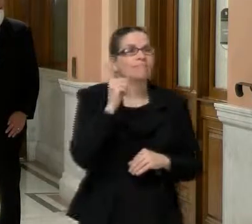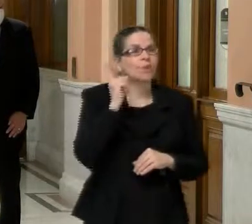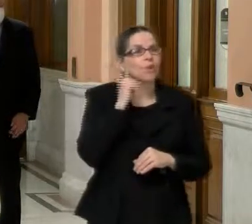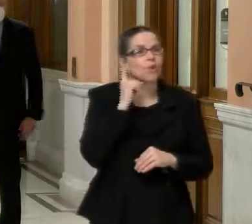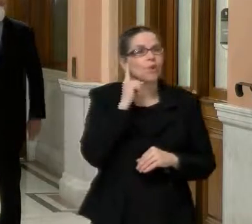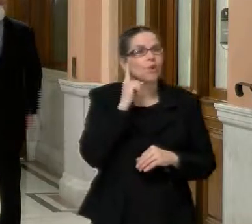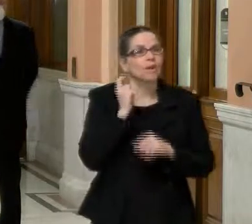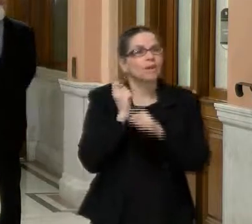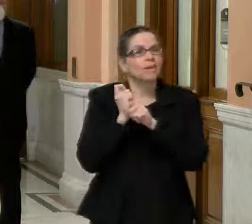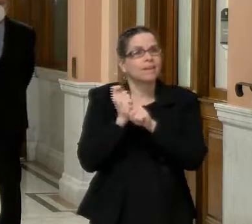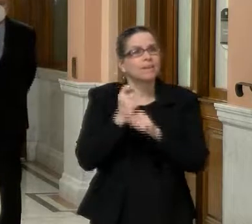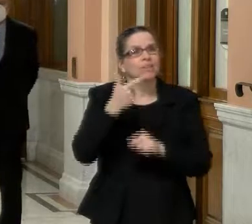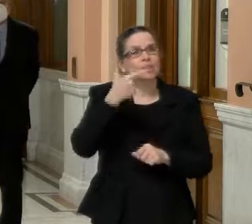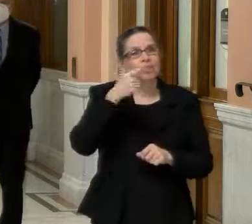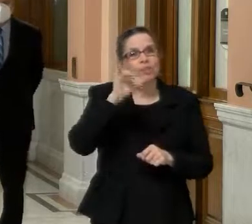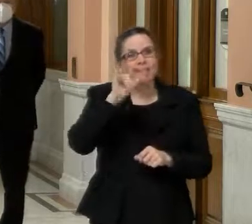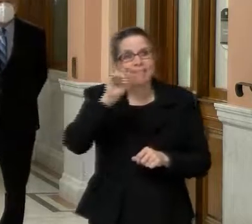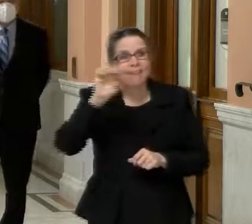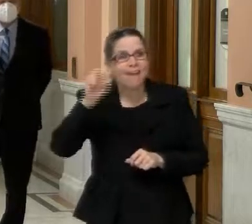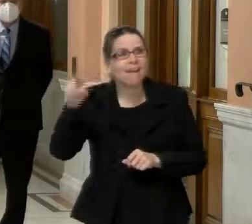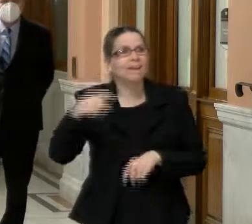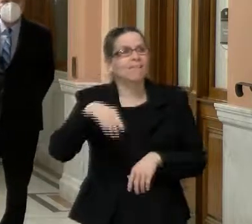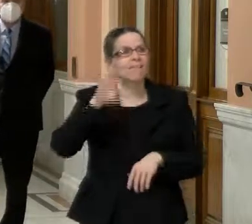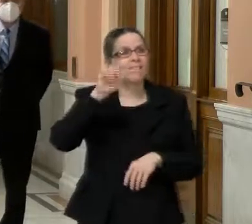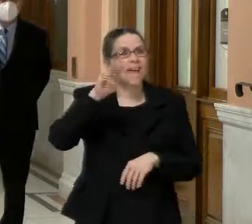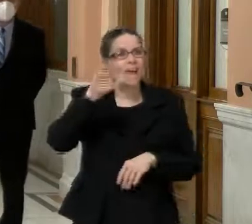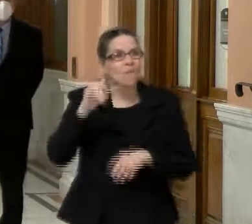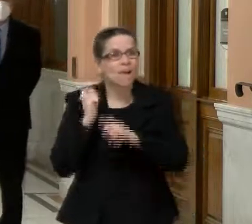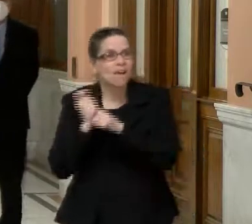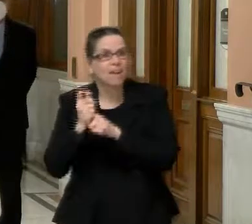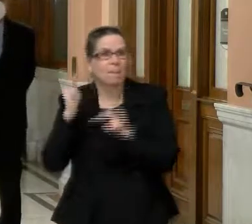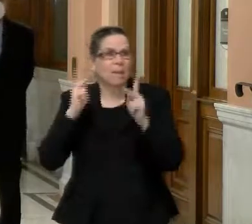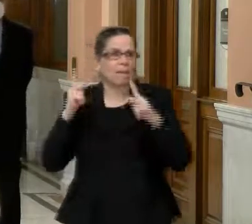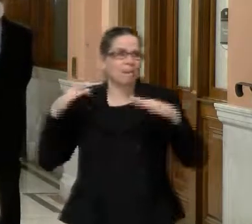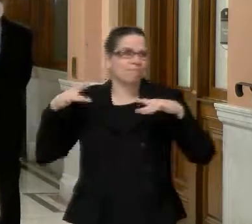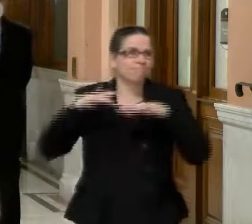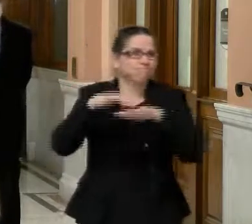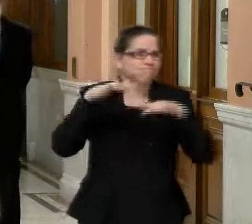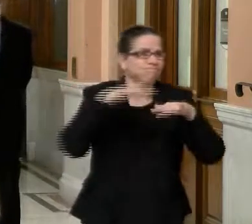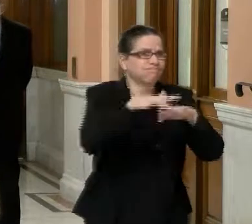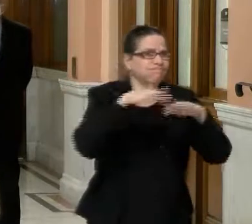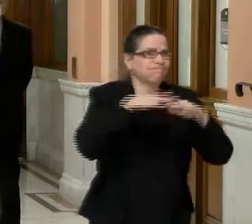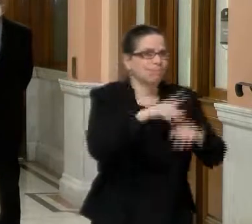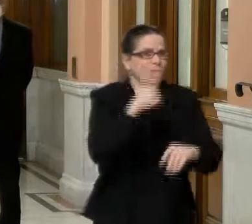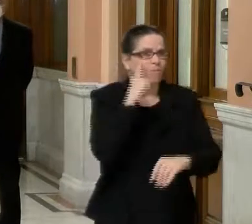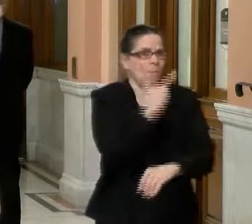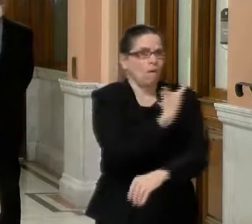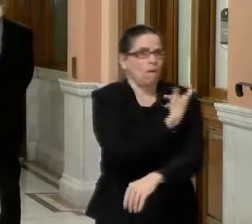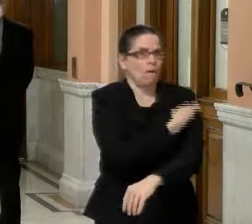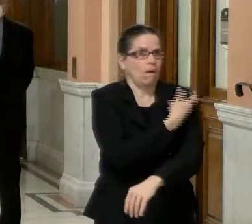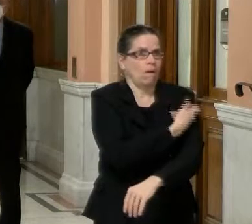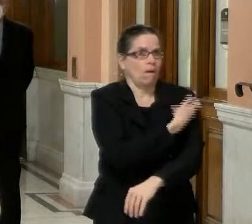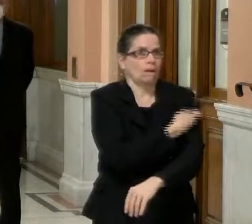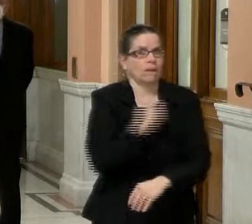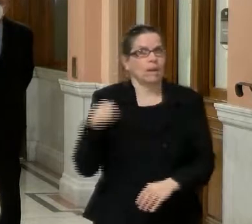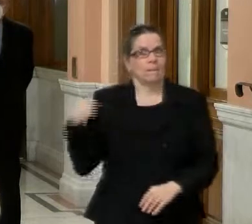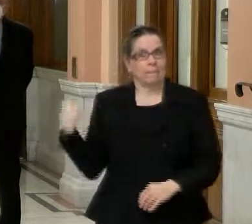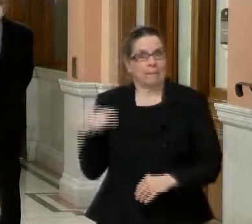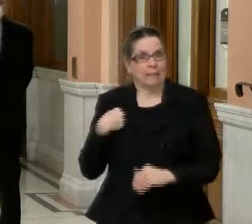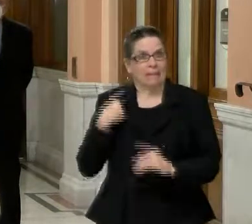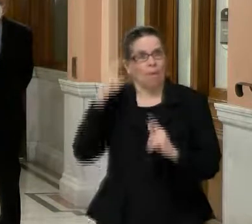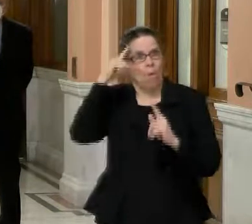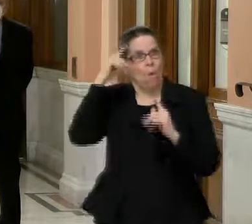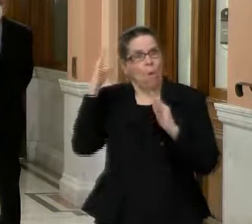is being set up for these super vaccination sites. Uh, I am hoping by this time next week, uh, if not